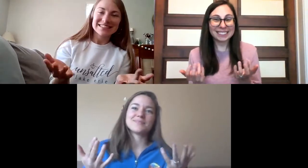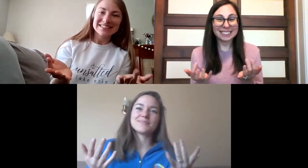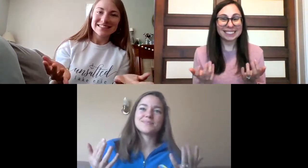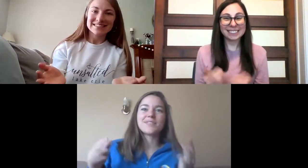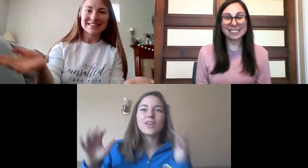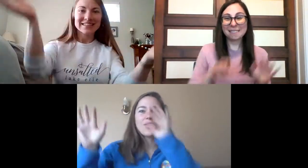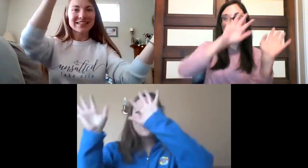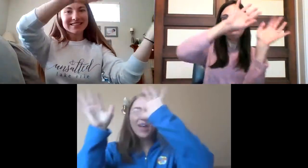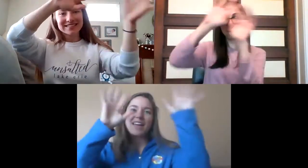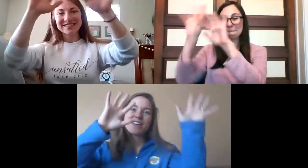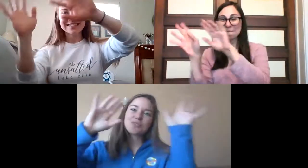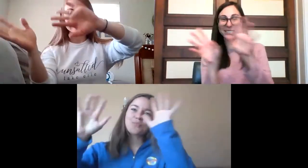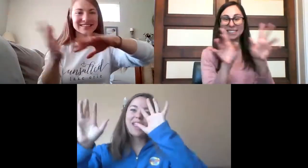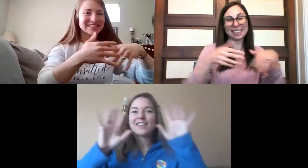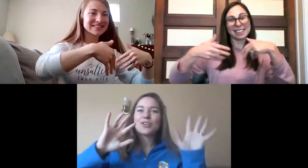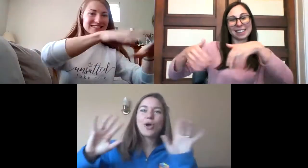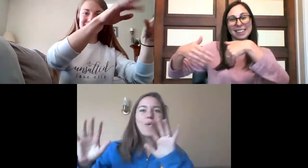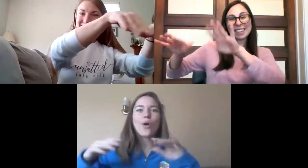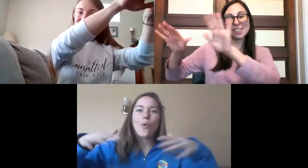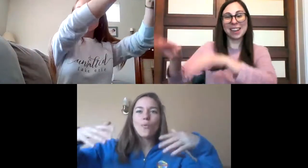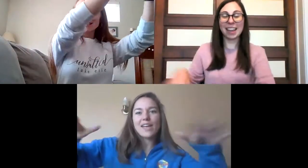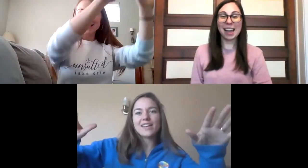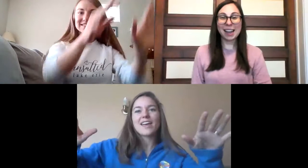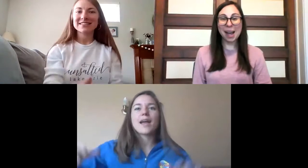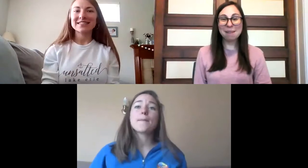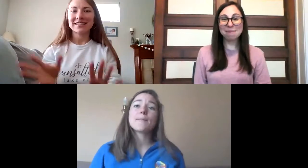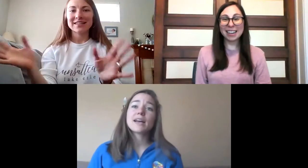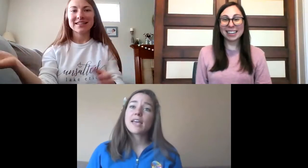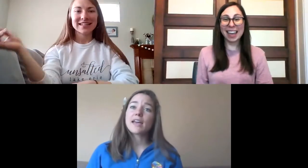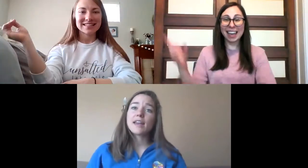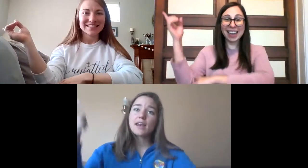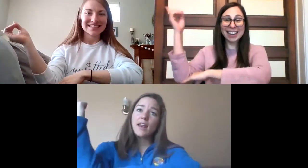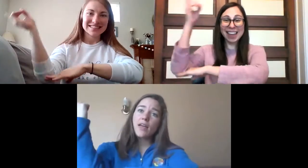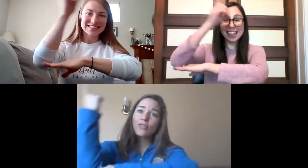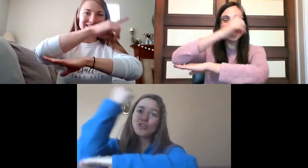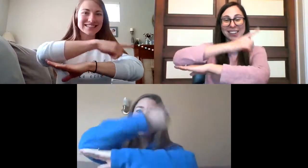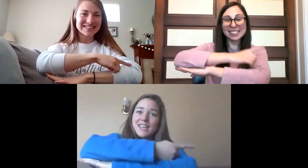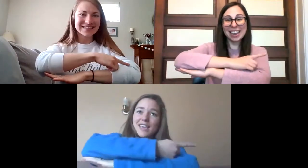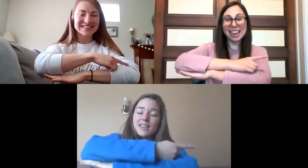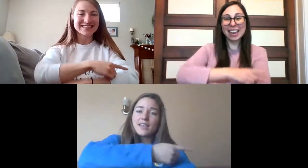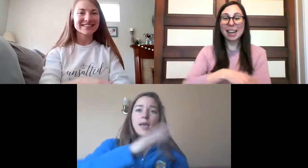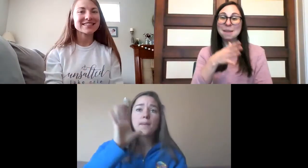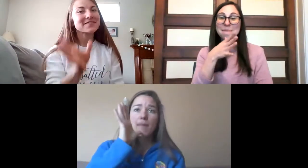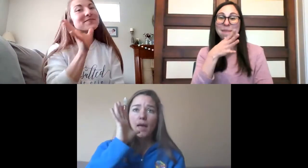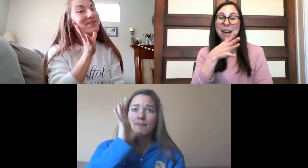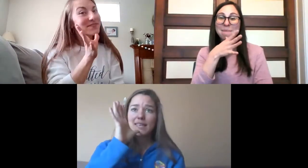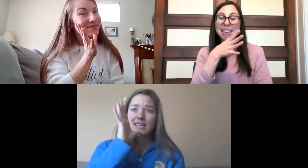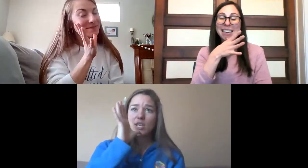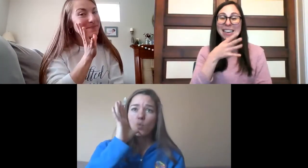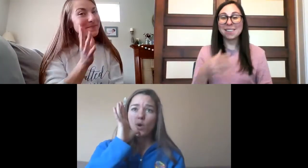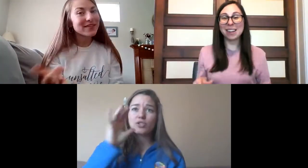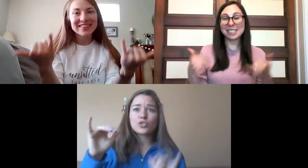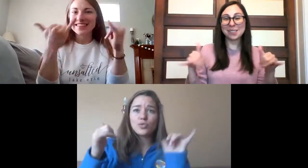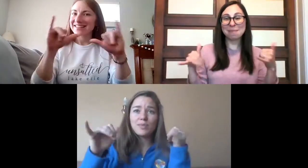rain rain go away come again another day mommy